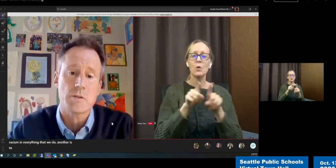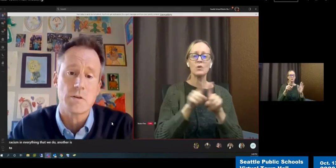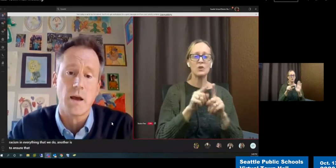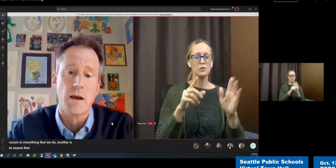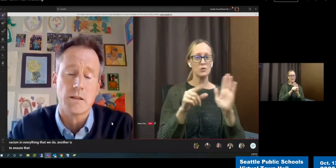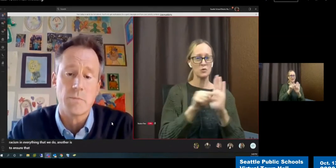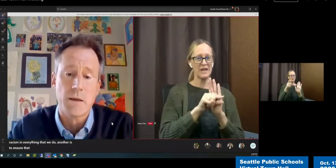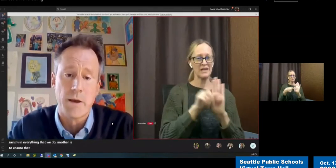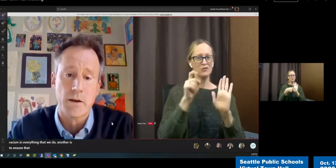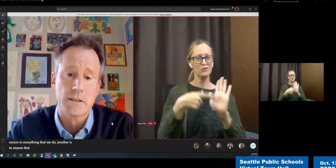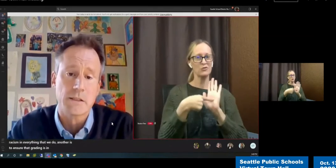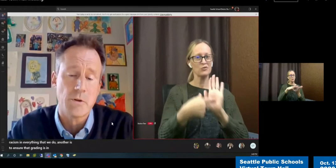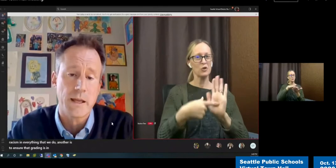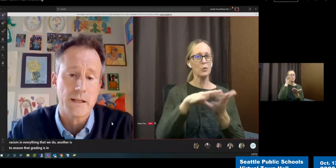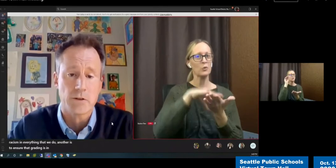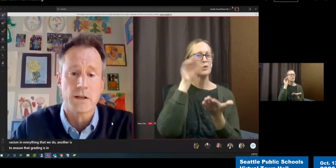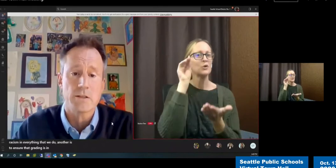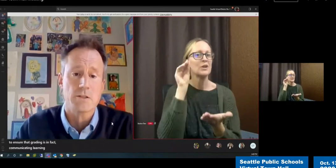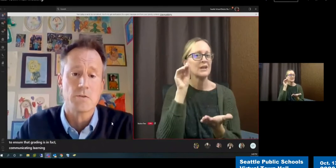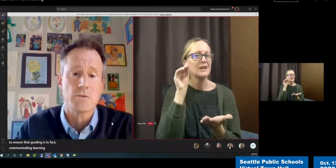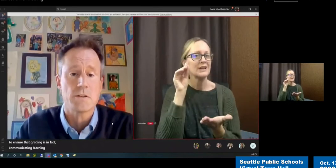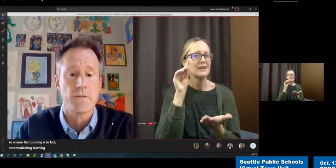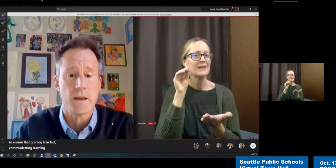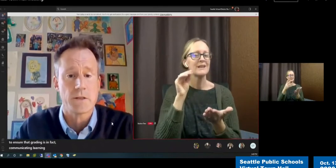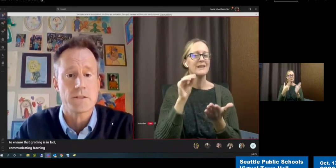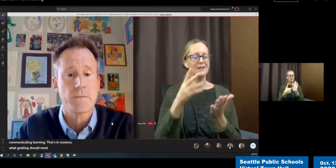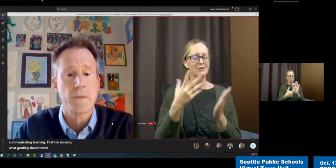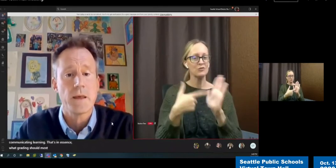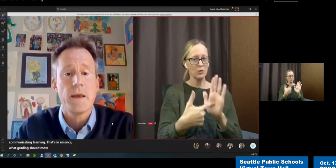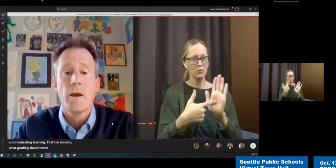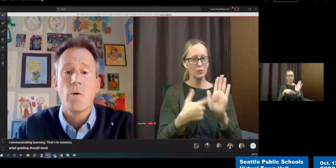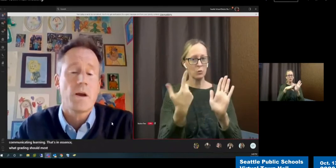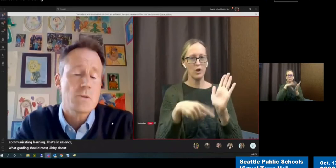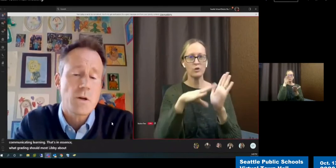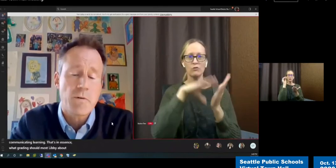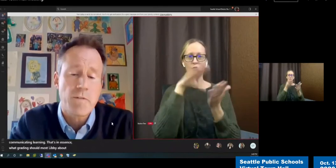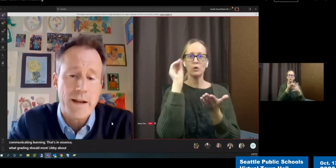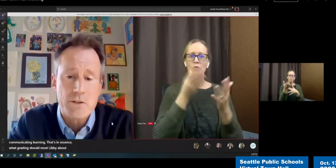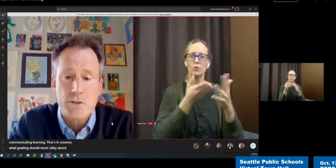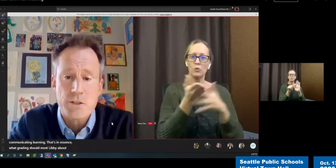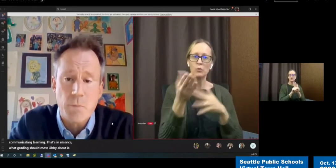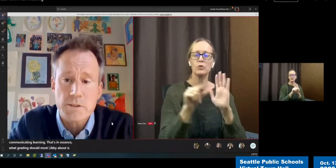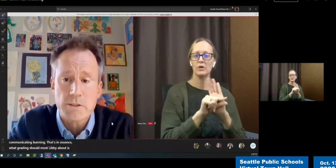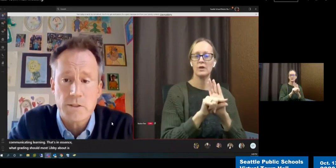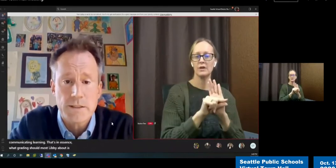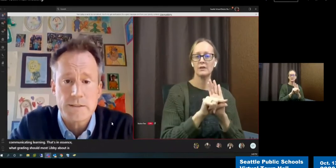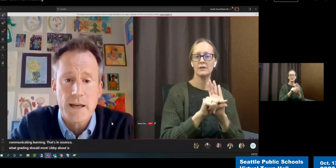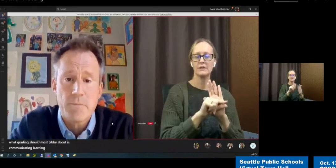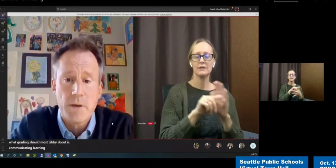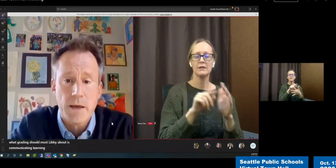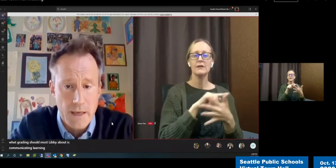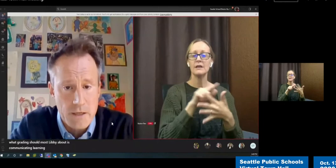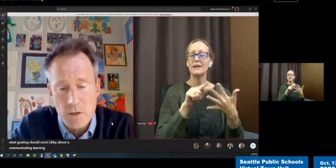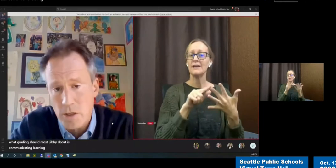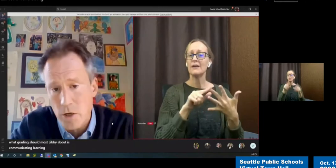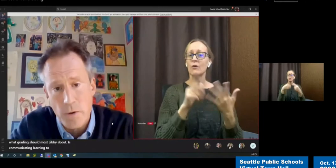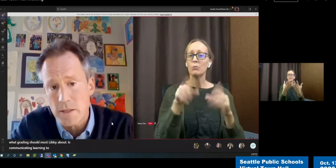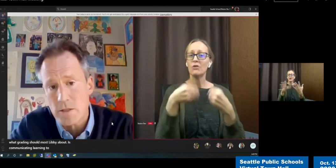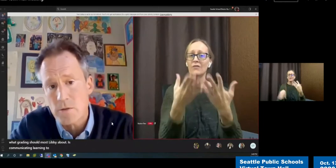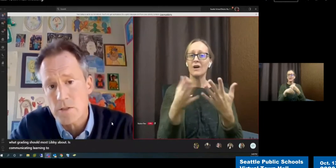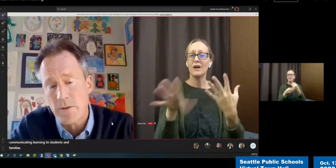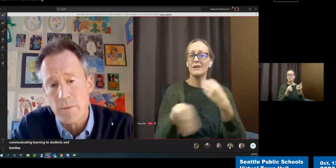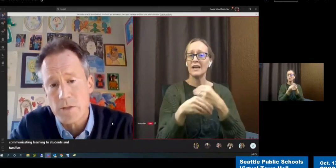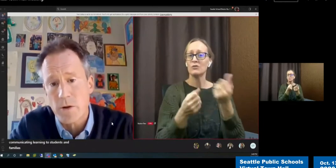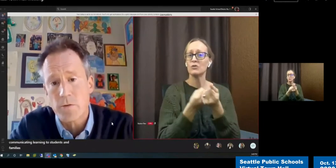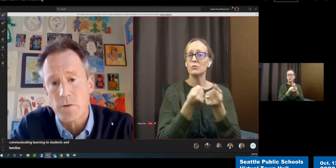mostly be about, is communicating learning to students and families. We also want to provide extra supports during this time. Again, knowing that